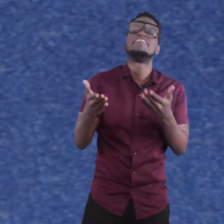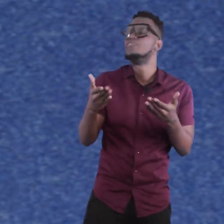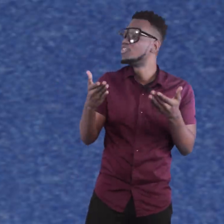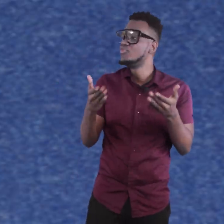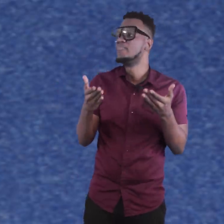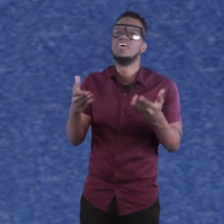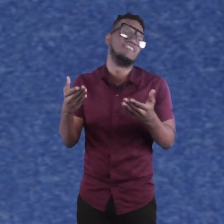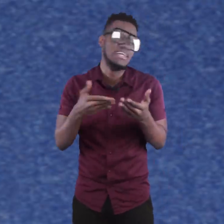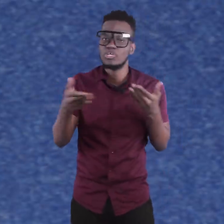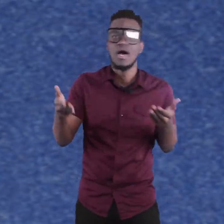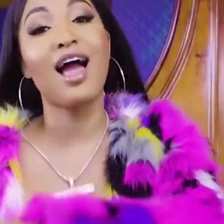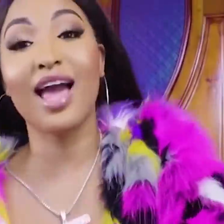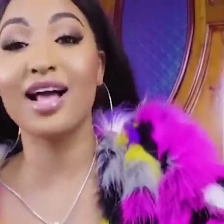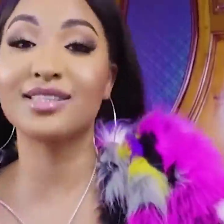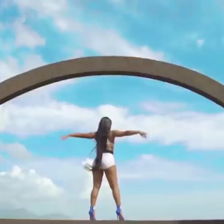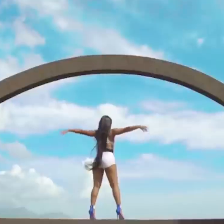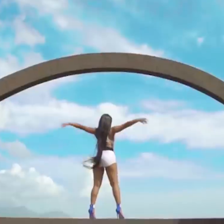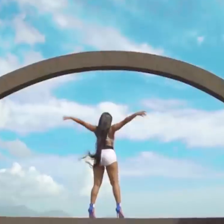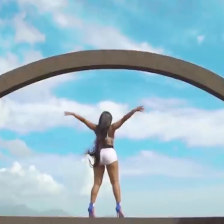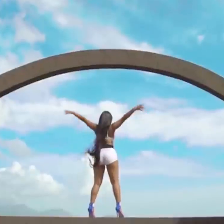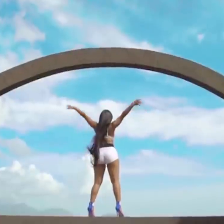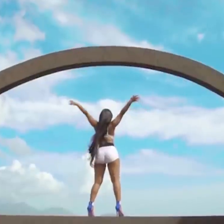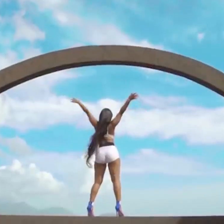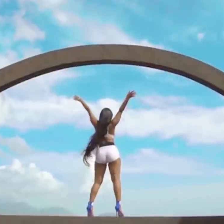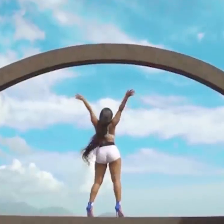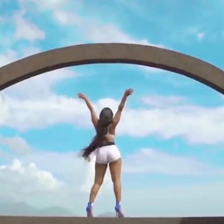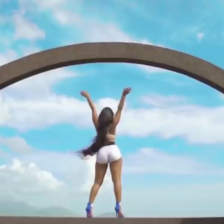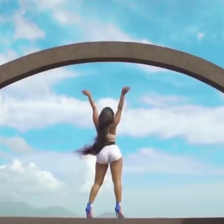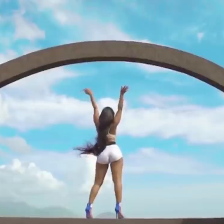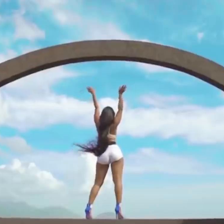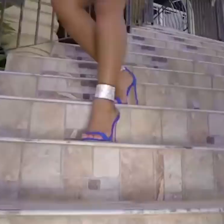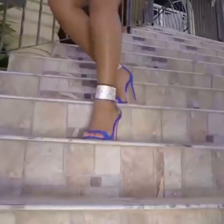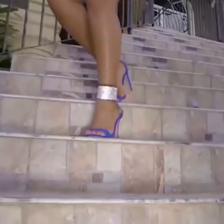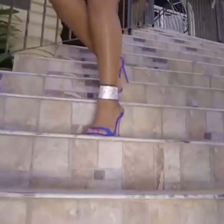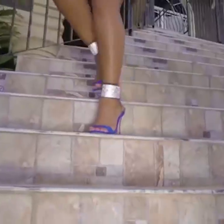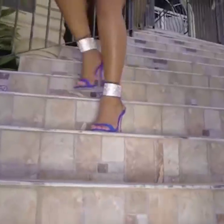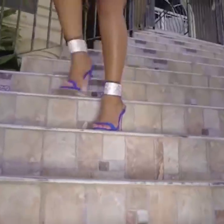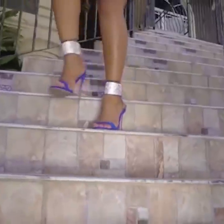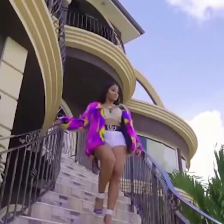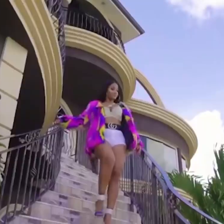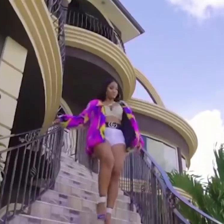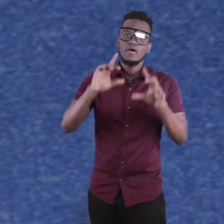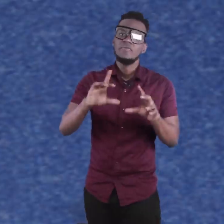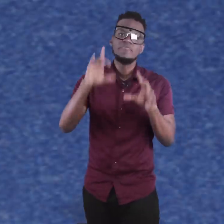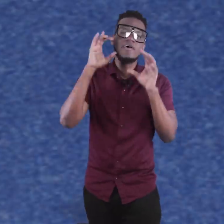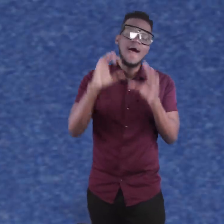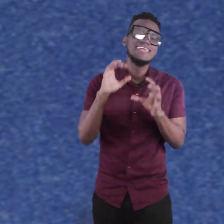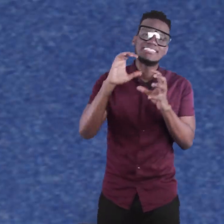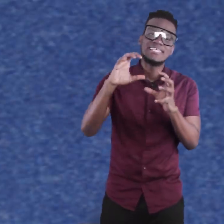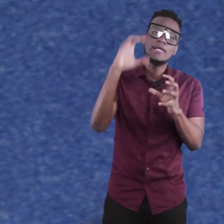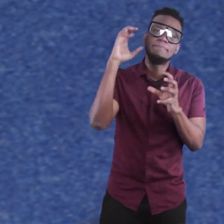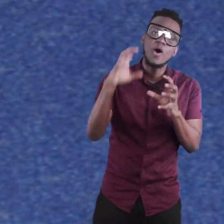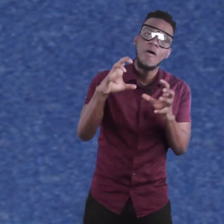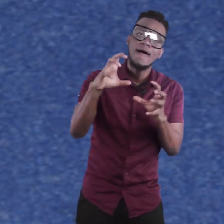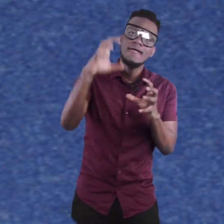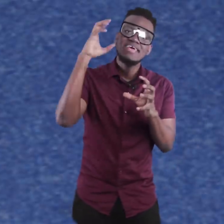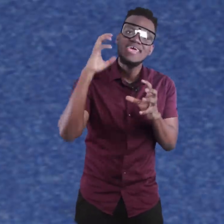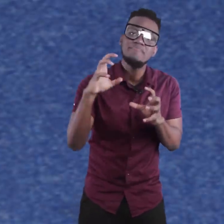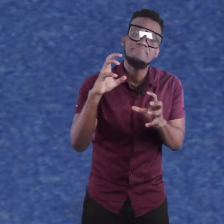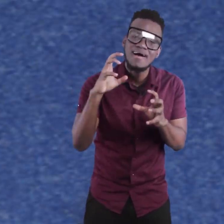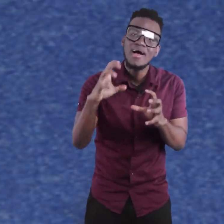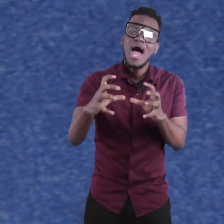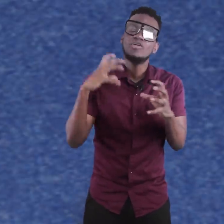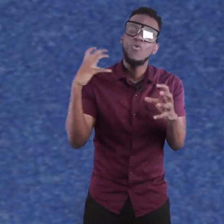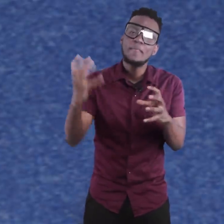confuse you, I confuse you with them brain right there, man. Girl can't see me and talk to them. Dem a man comes and you walk on them. People don't understand the power,